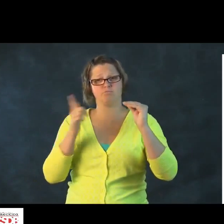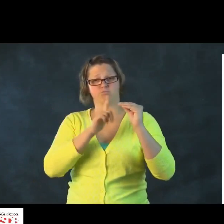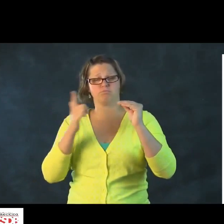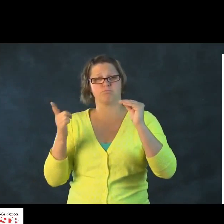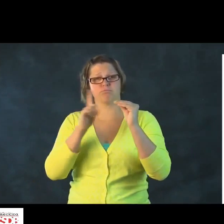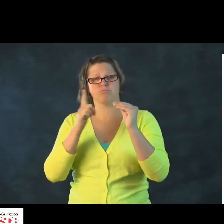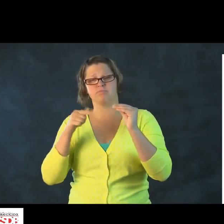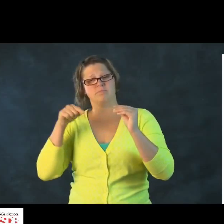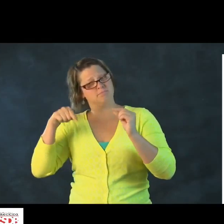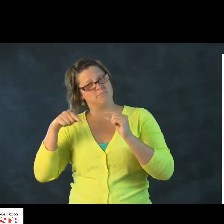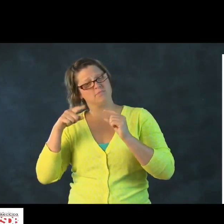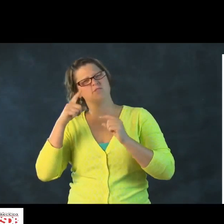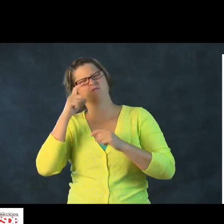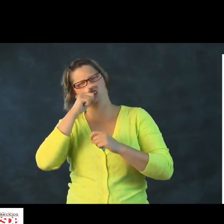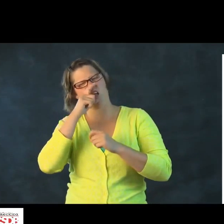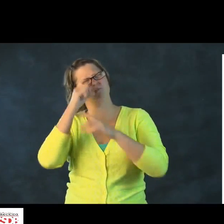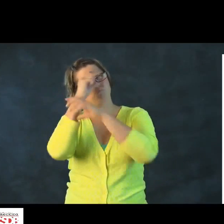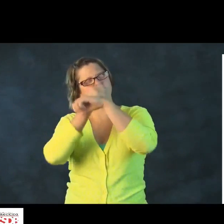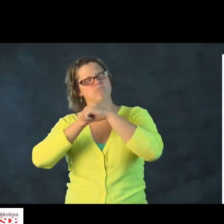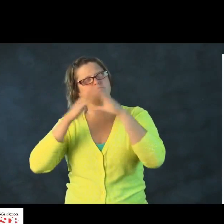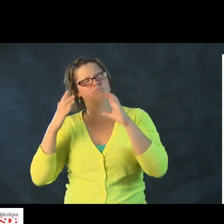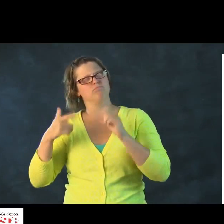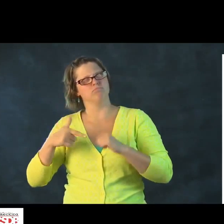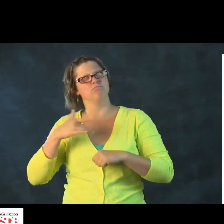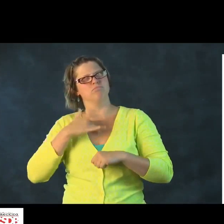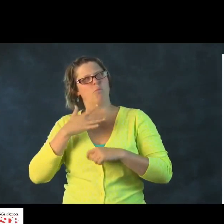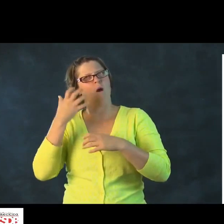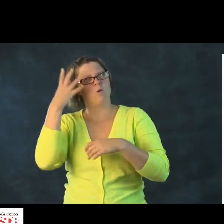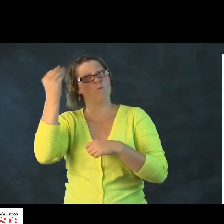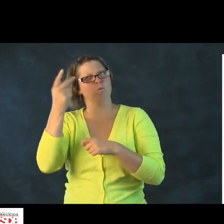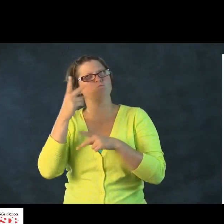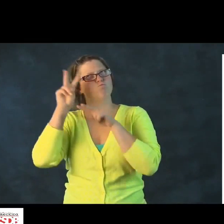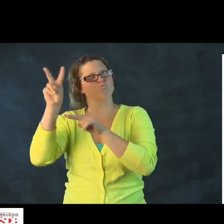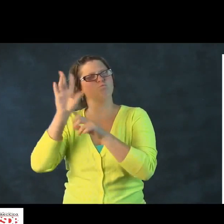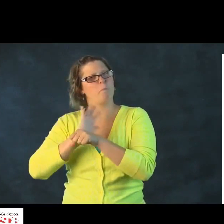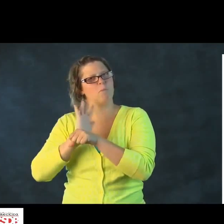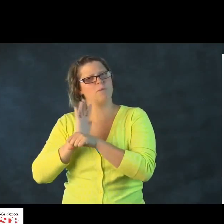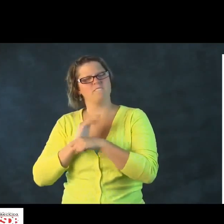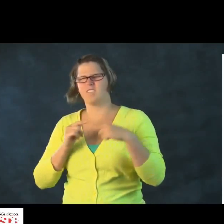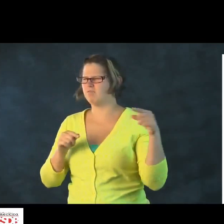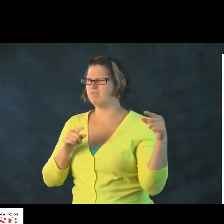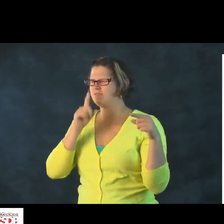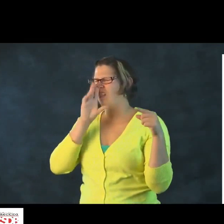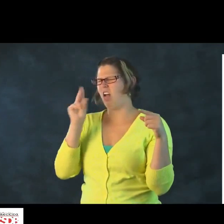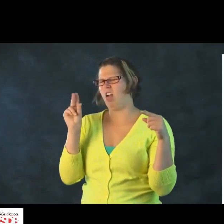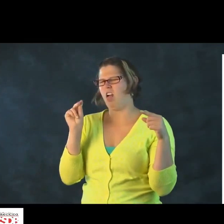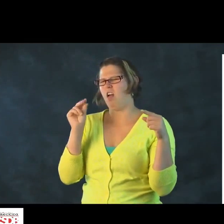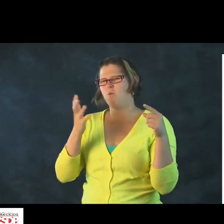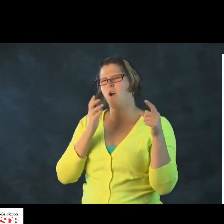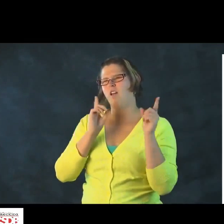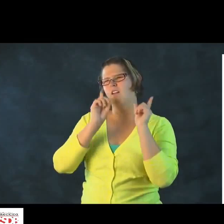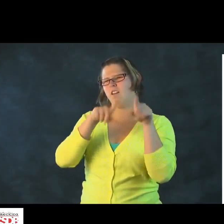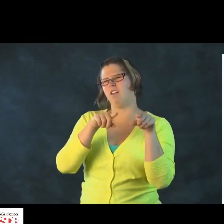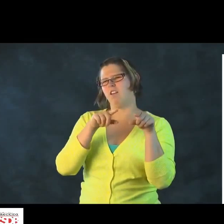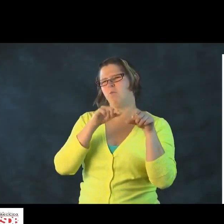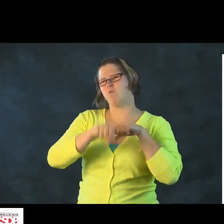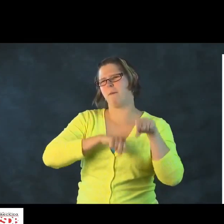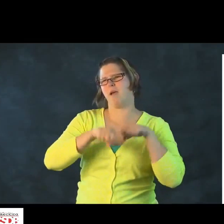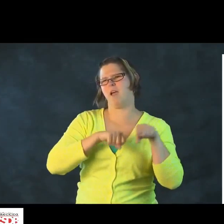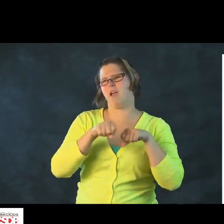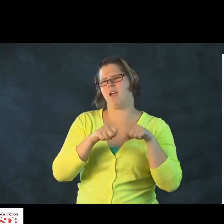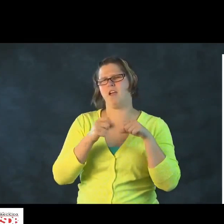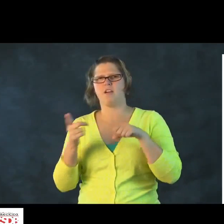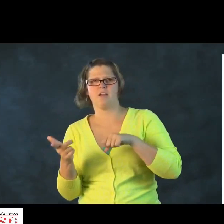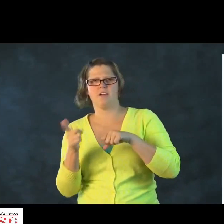in such playtime and have the dolls interacting with one another. And they can use their imagination that perhaps the doll wants to go to the movie and then